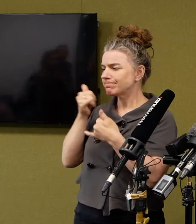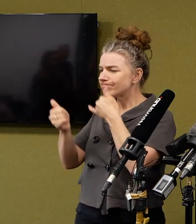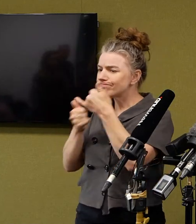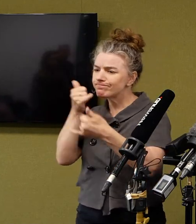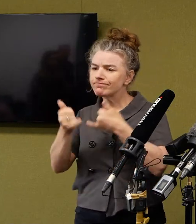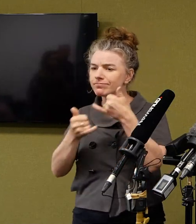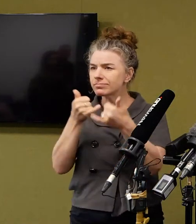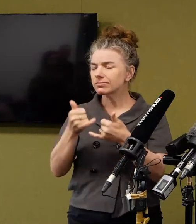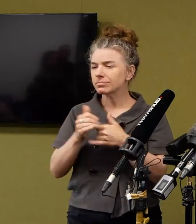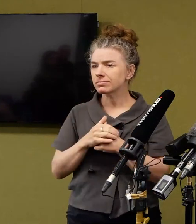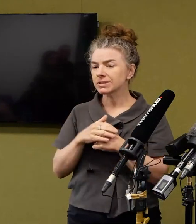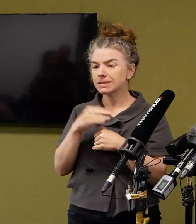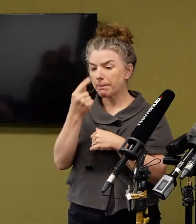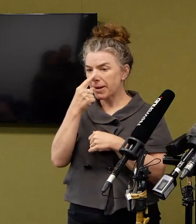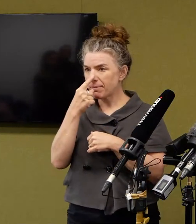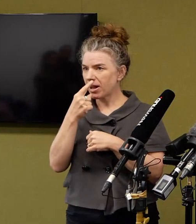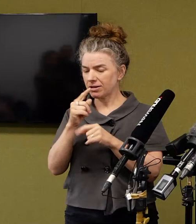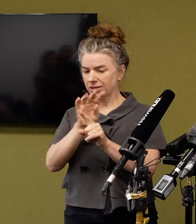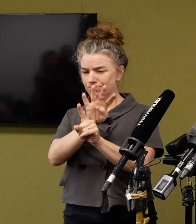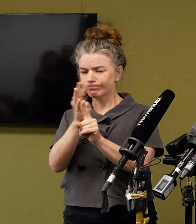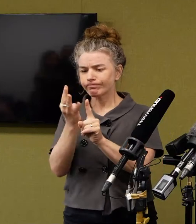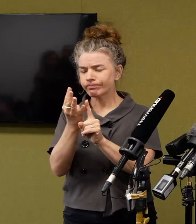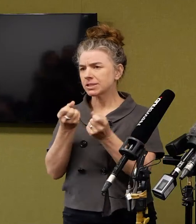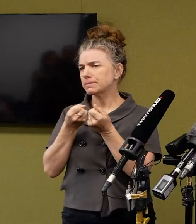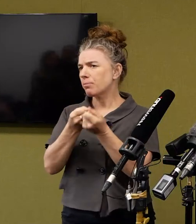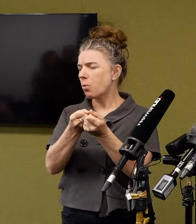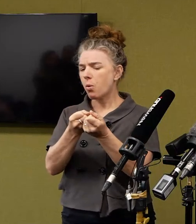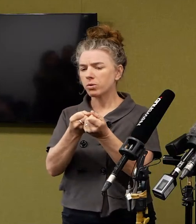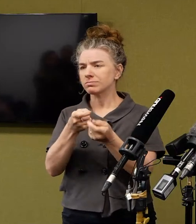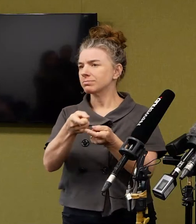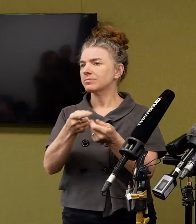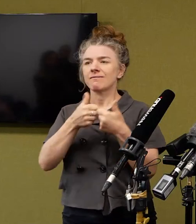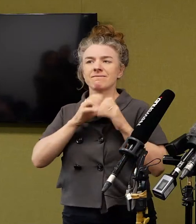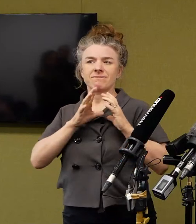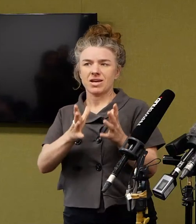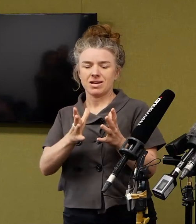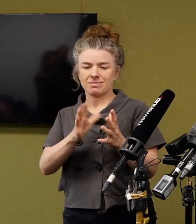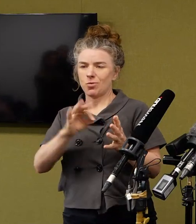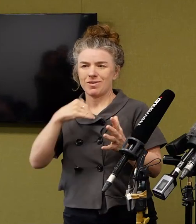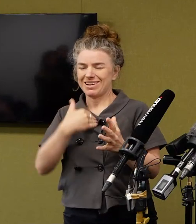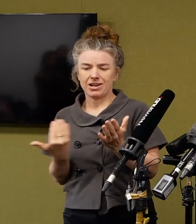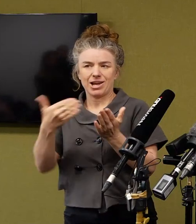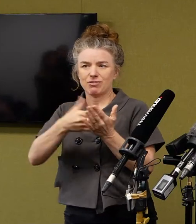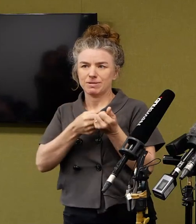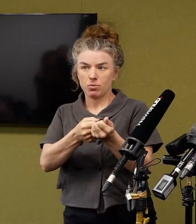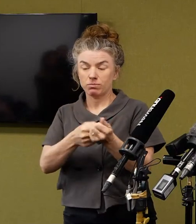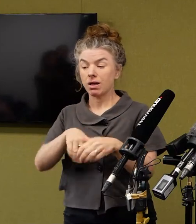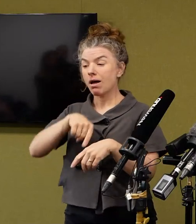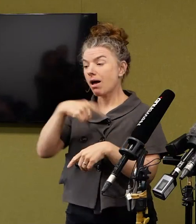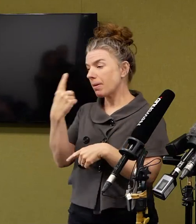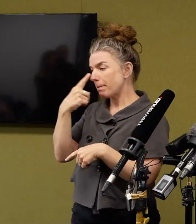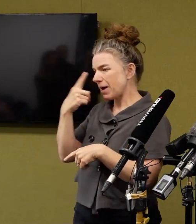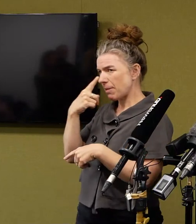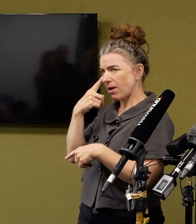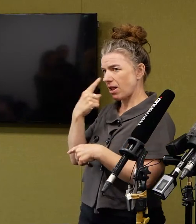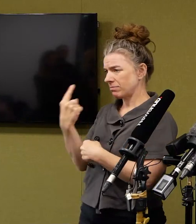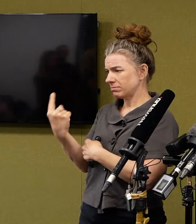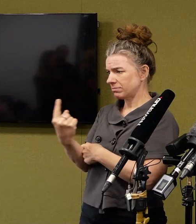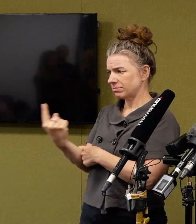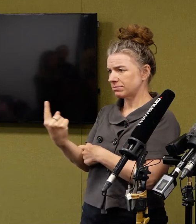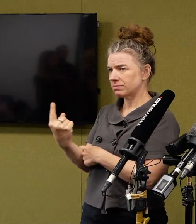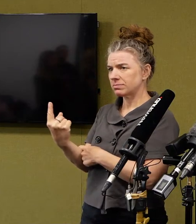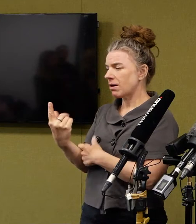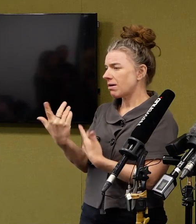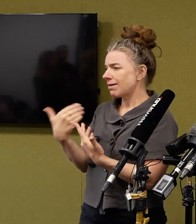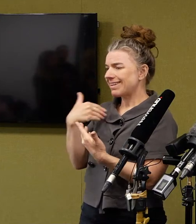be. Some people have got all the support that they need from family, friends or their community, while others need quite a bit of support